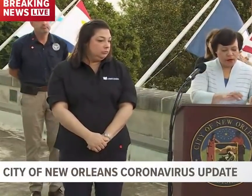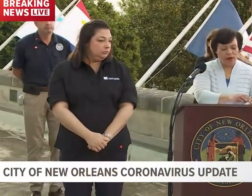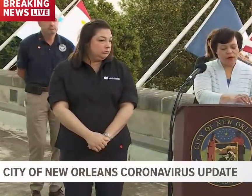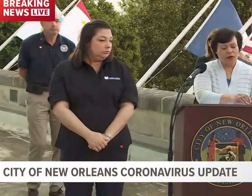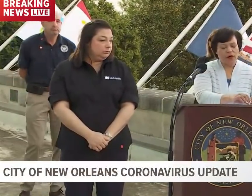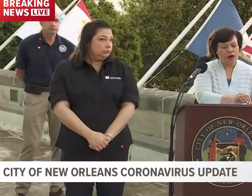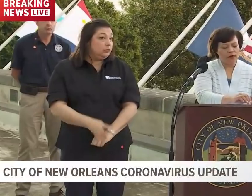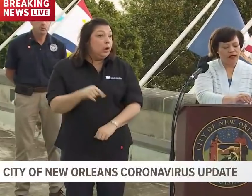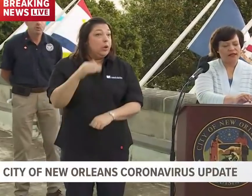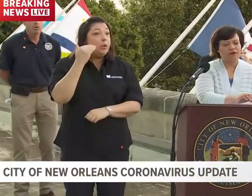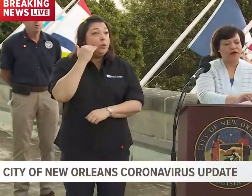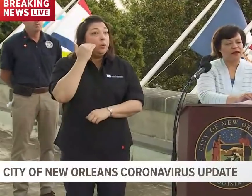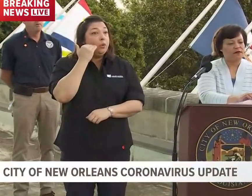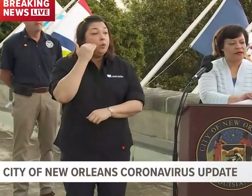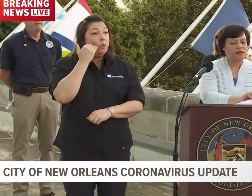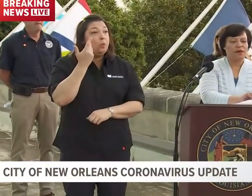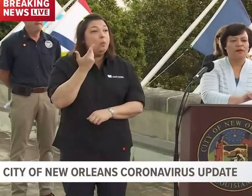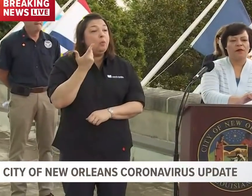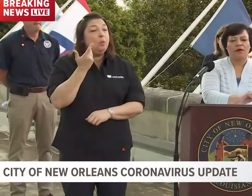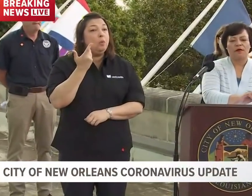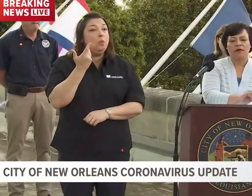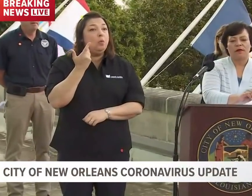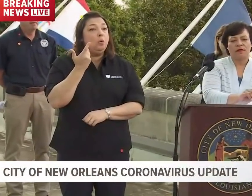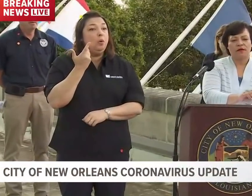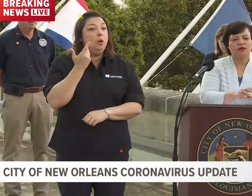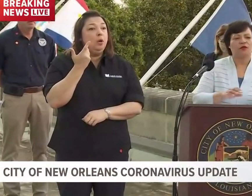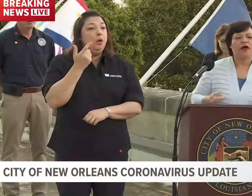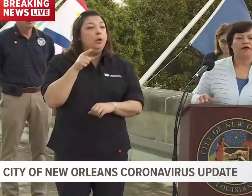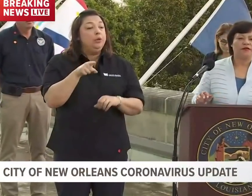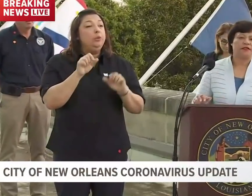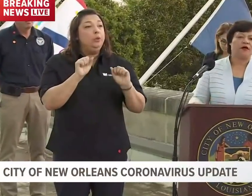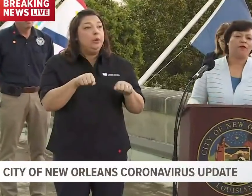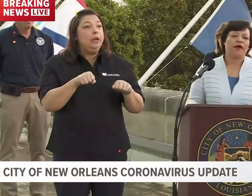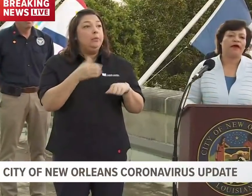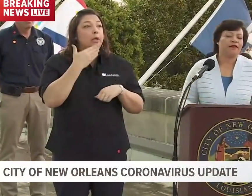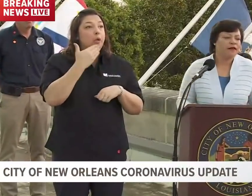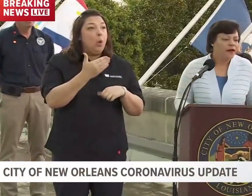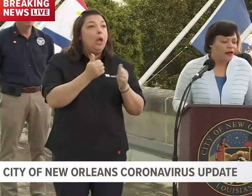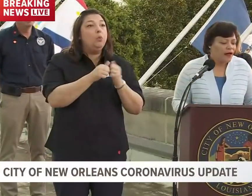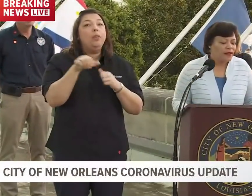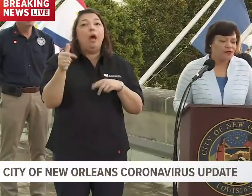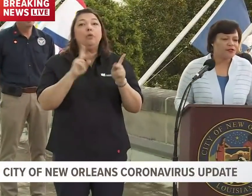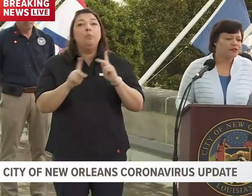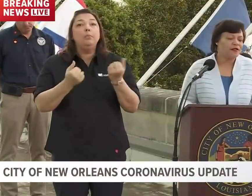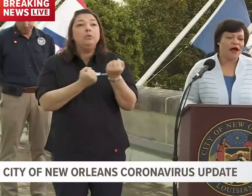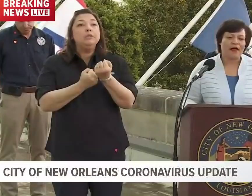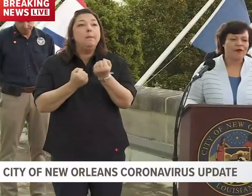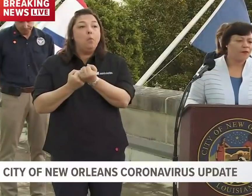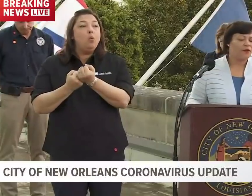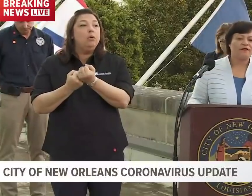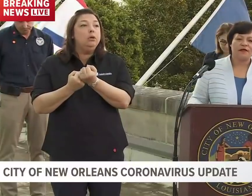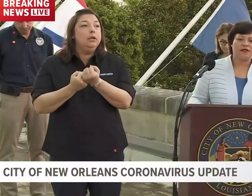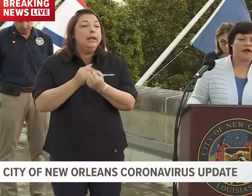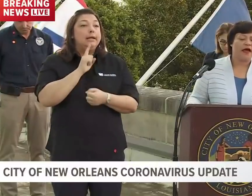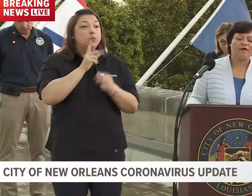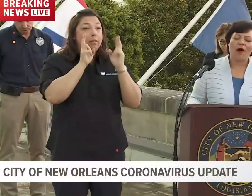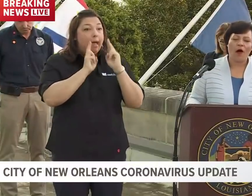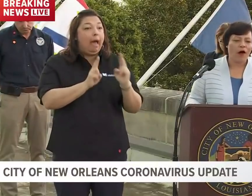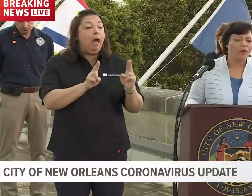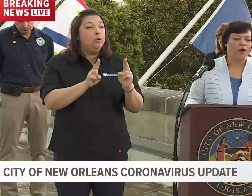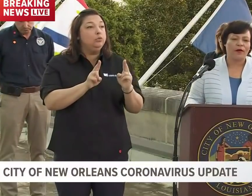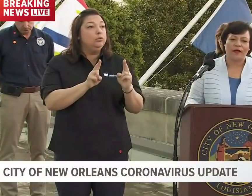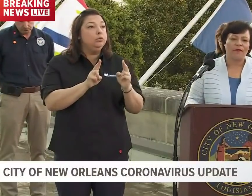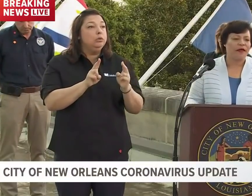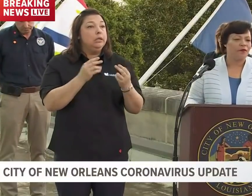You know, you are only as effective as the people you surround yourself with. And it's just an honor and a privilege to have